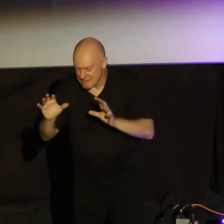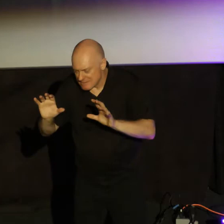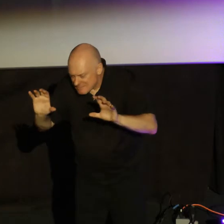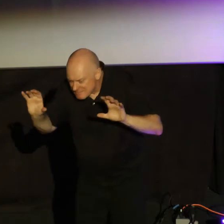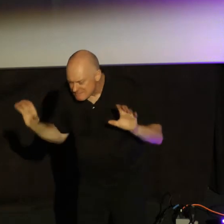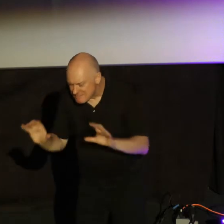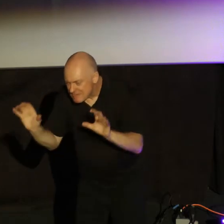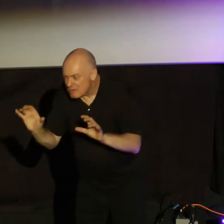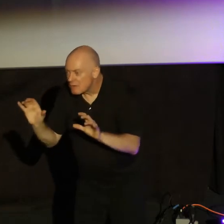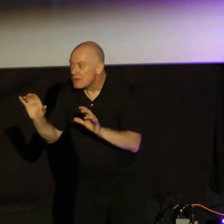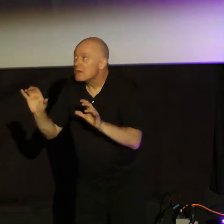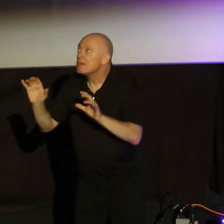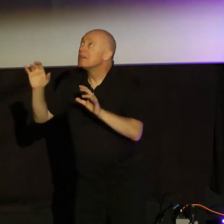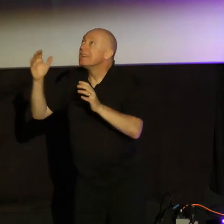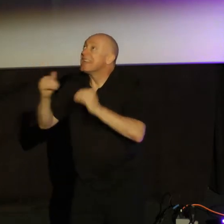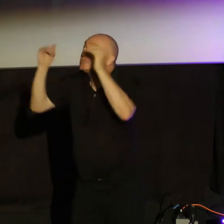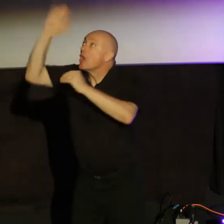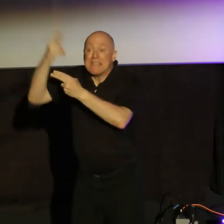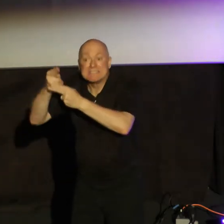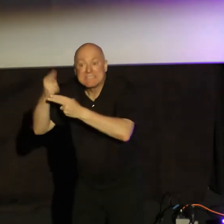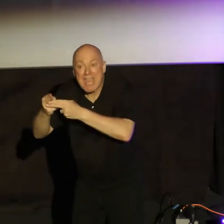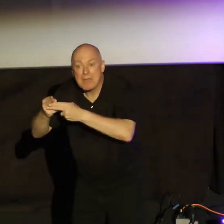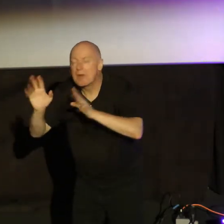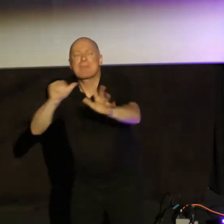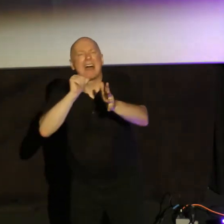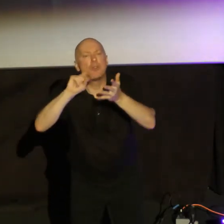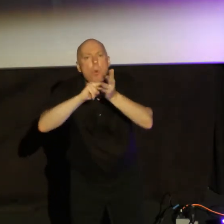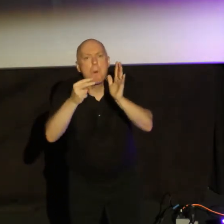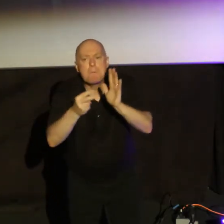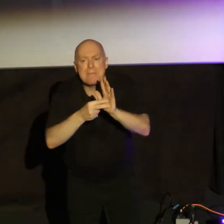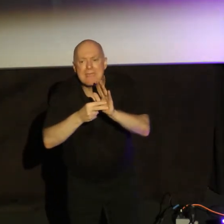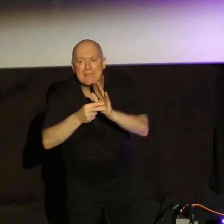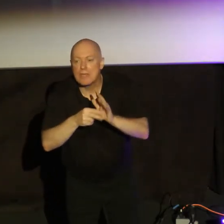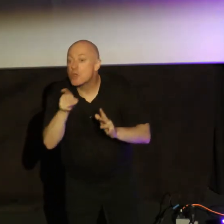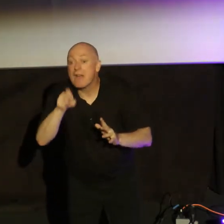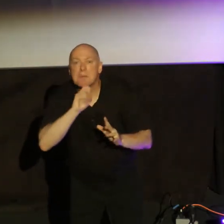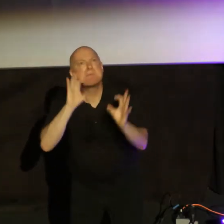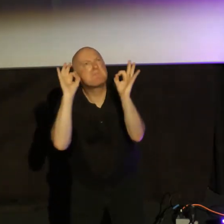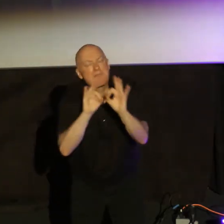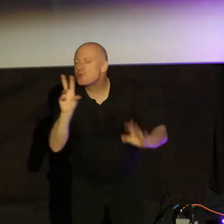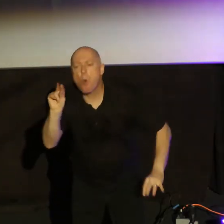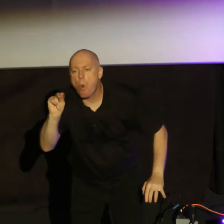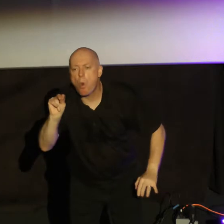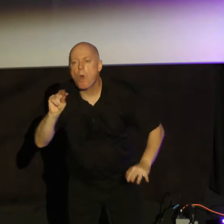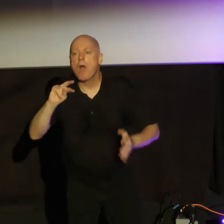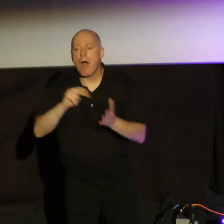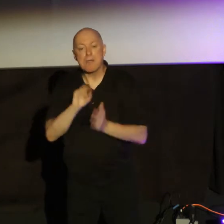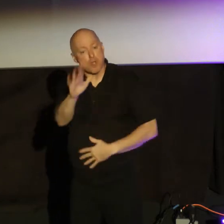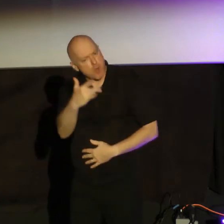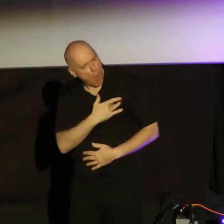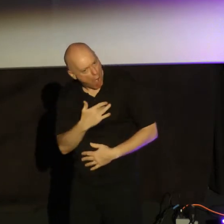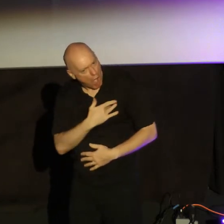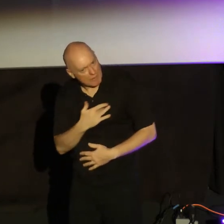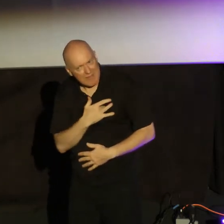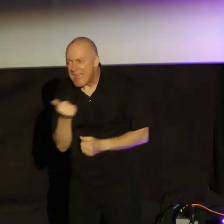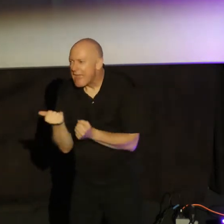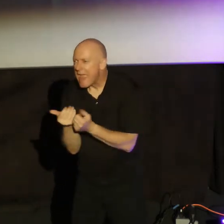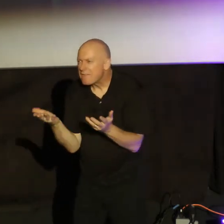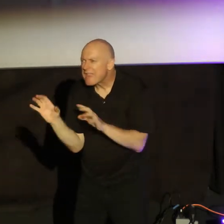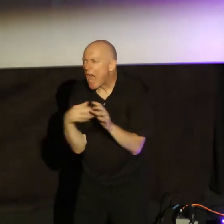the name of Christ. And not necessarily, I'm not talking about perfection here. I'm talking about the heart of everything you do. Examine your life and